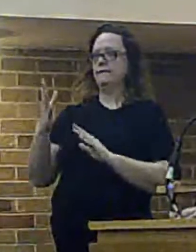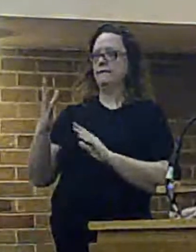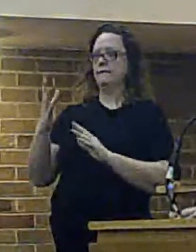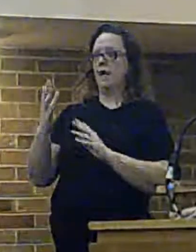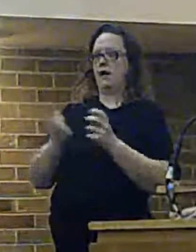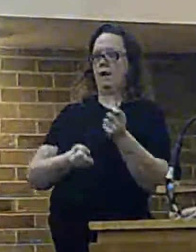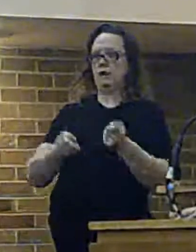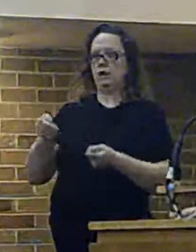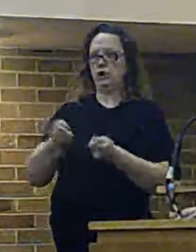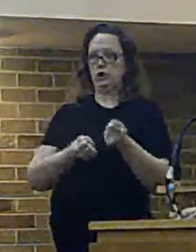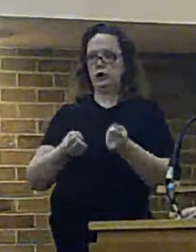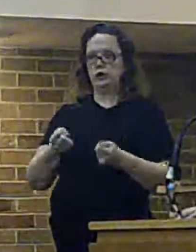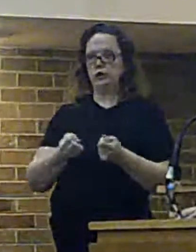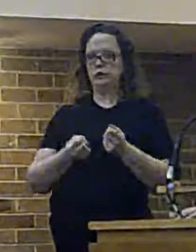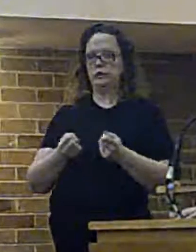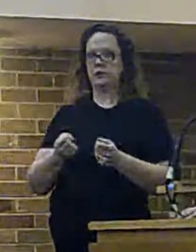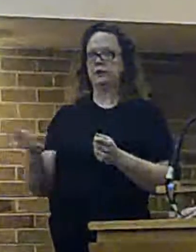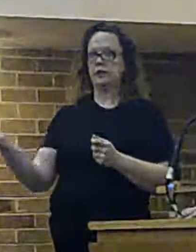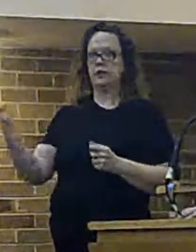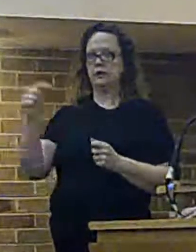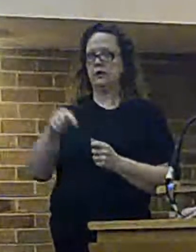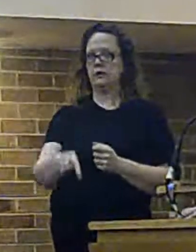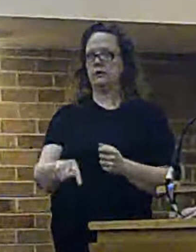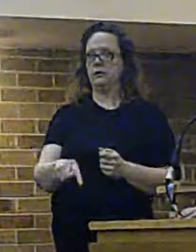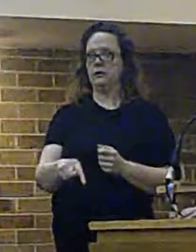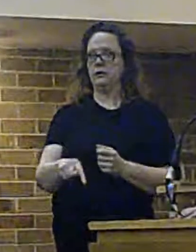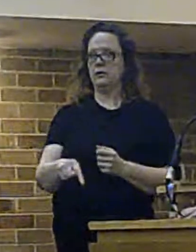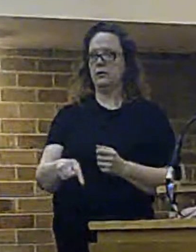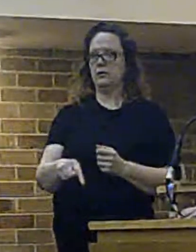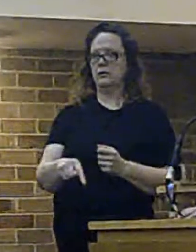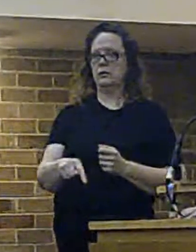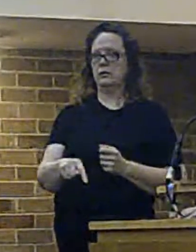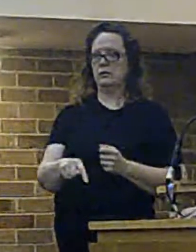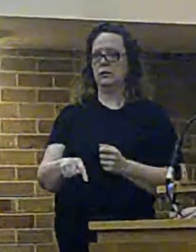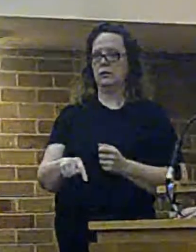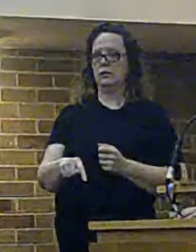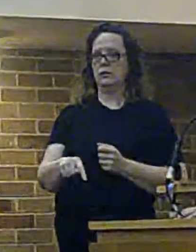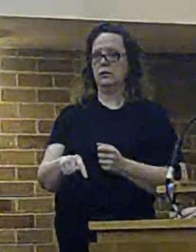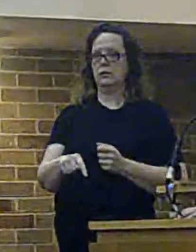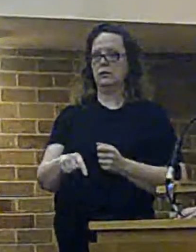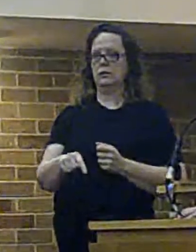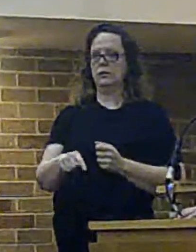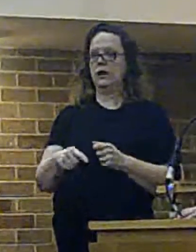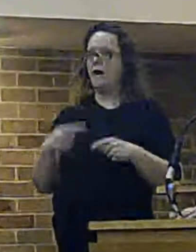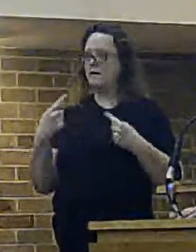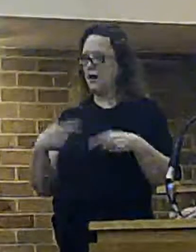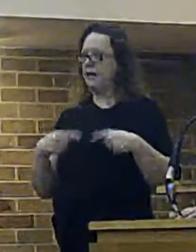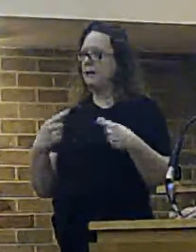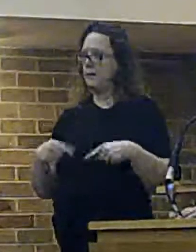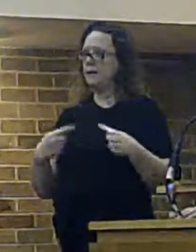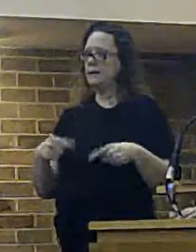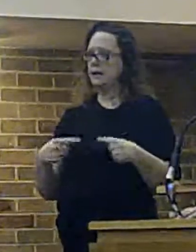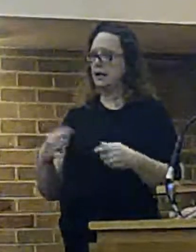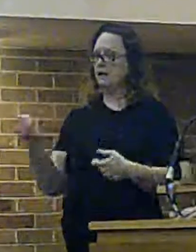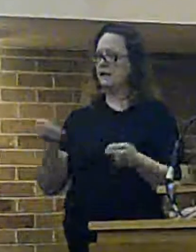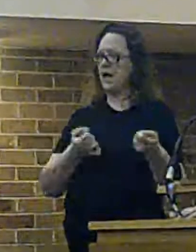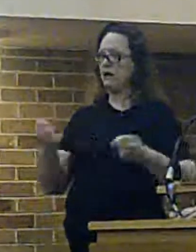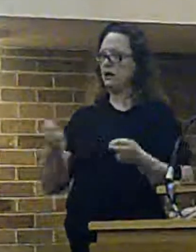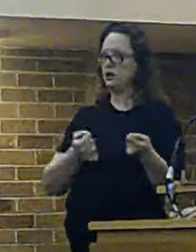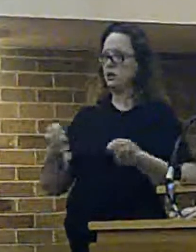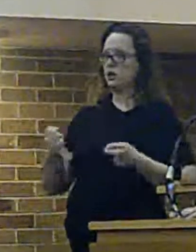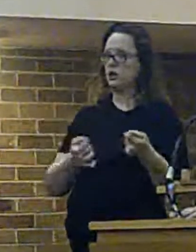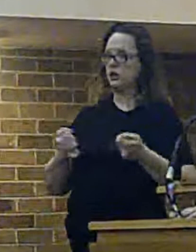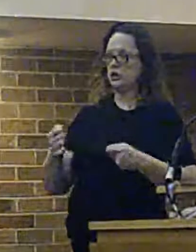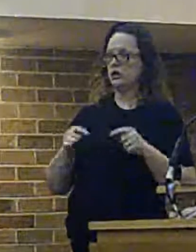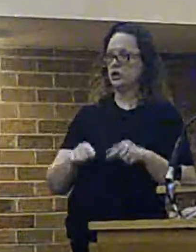And they would then respond in and stand to on that appliance to increase the availability of our whole-time pumps.